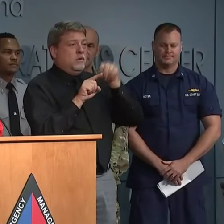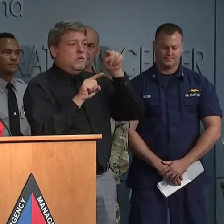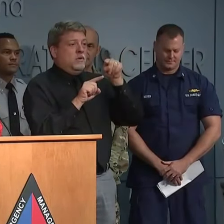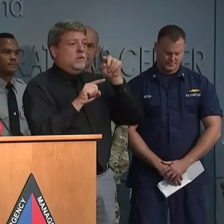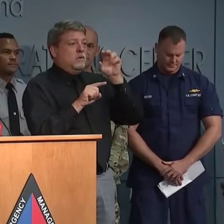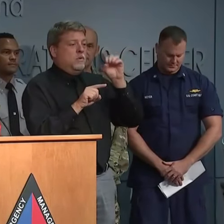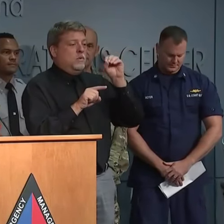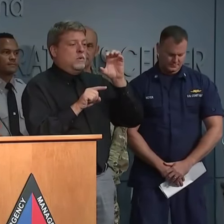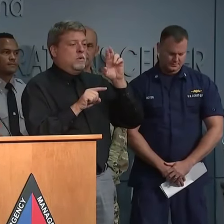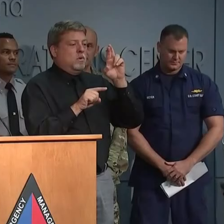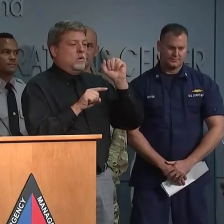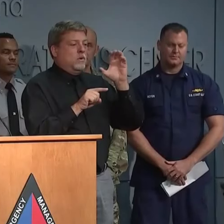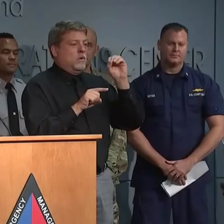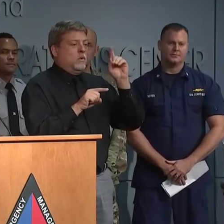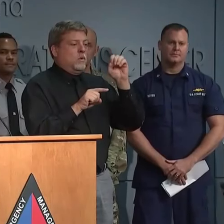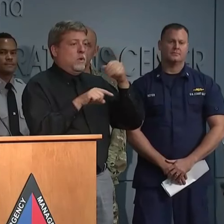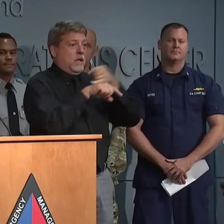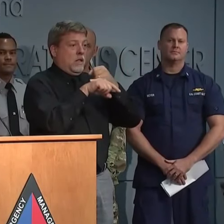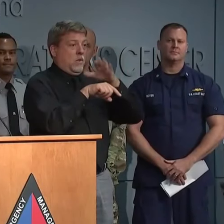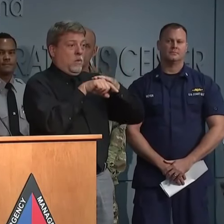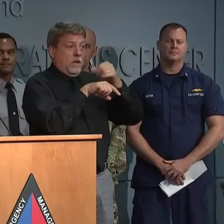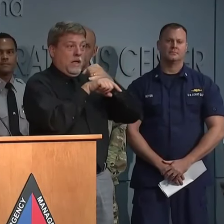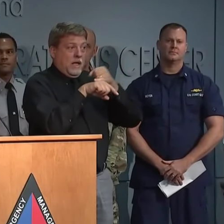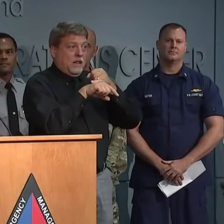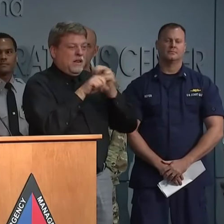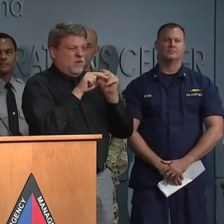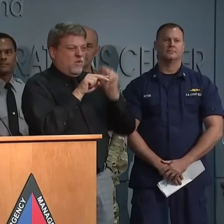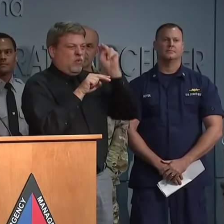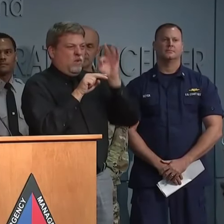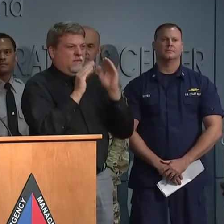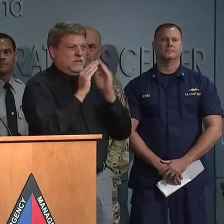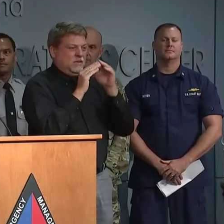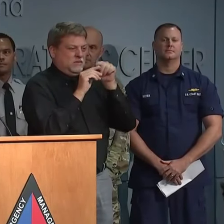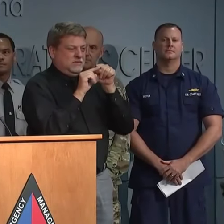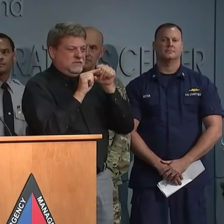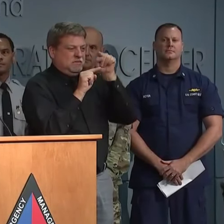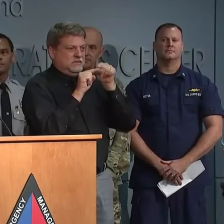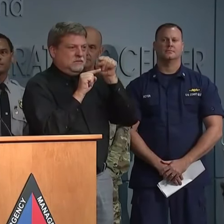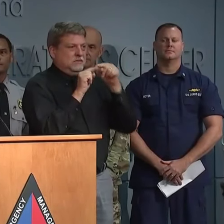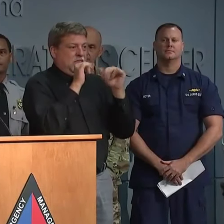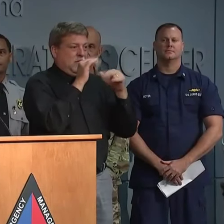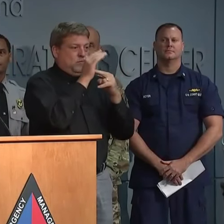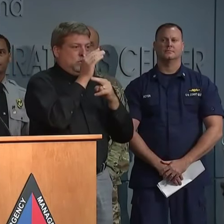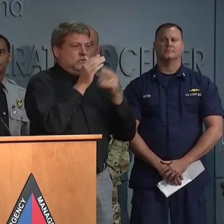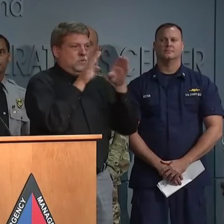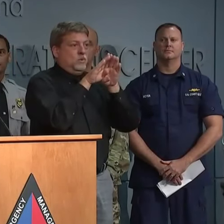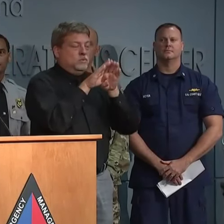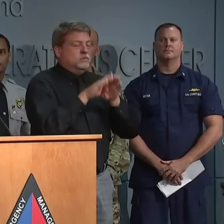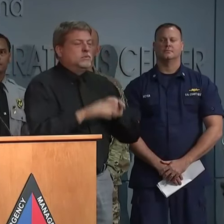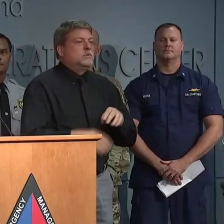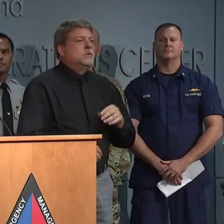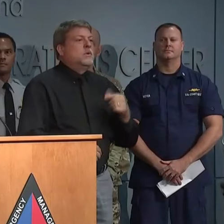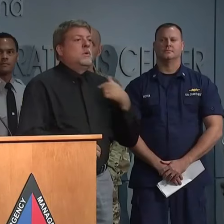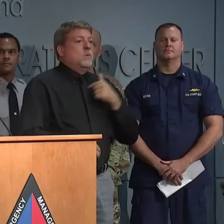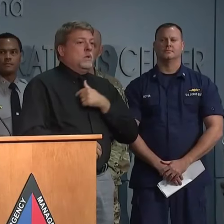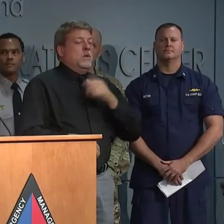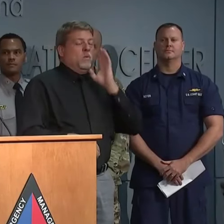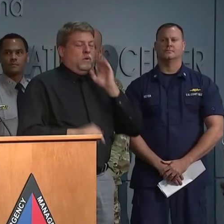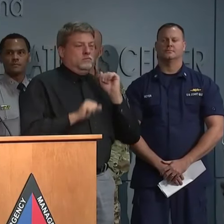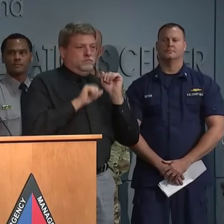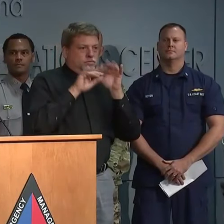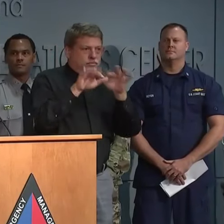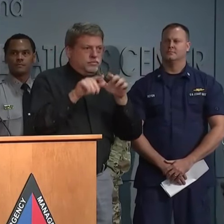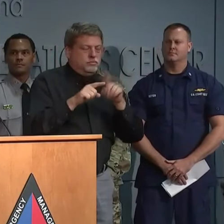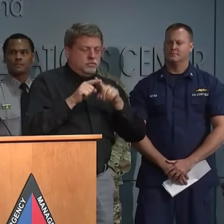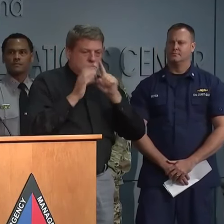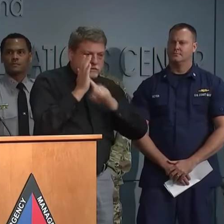Village on Ocracoke Island. So today our crews will continue to assess damage. I do believe we'll see these numbers grow